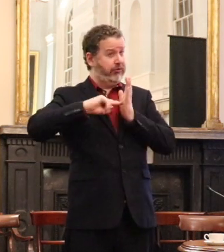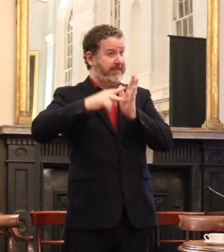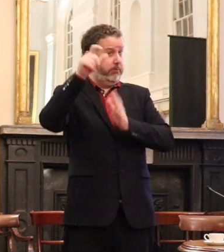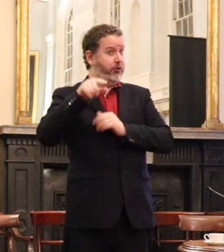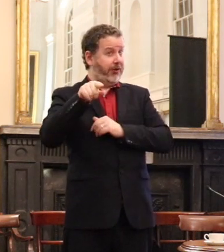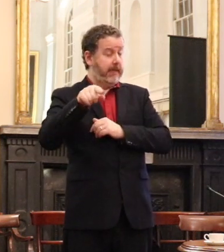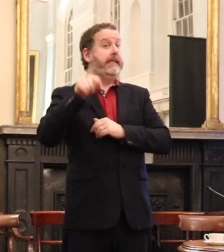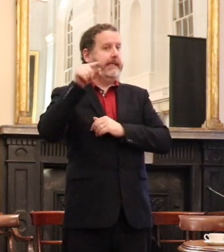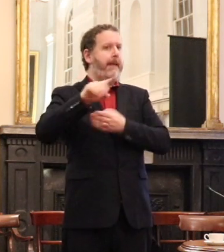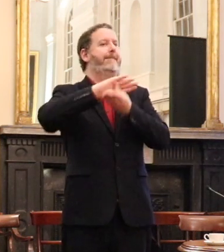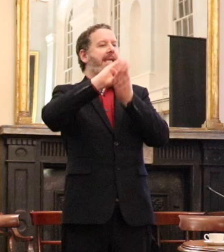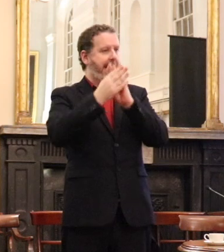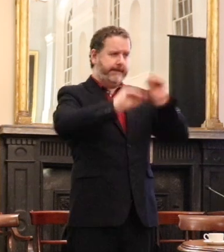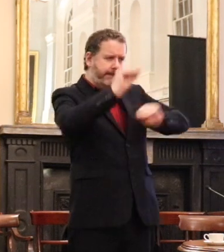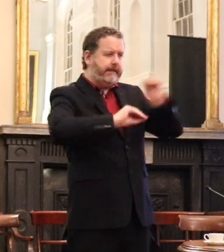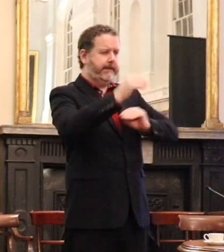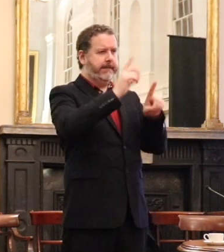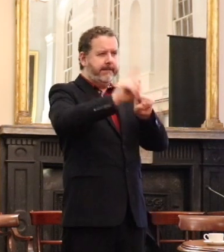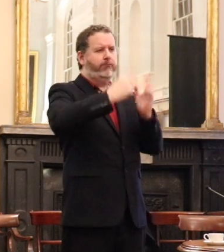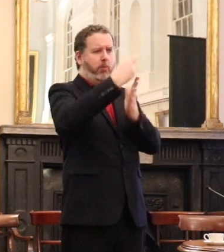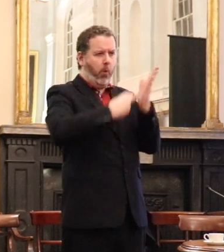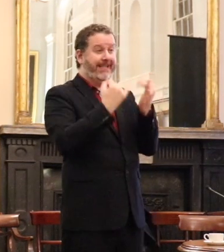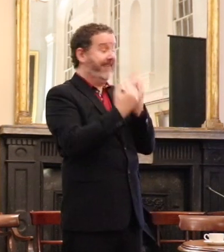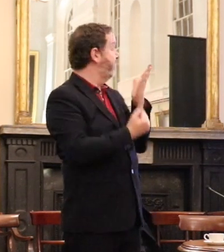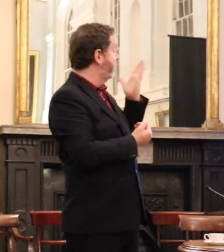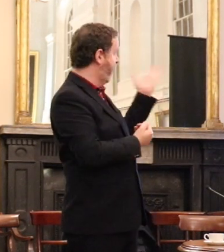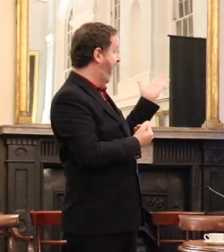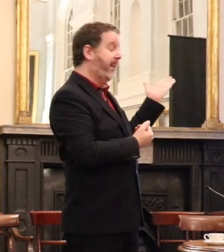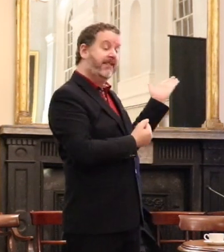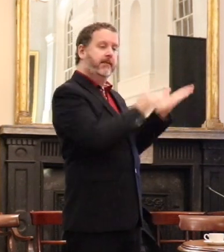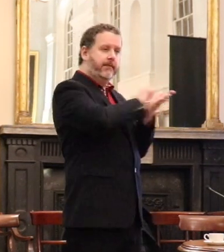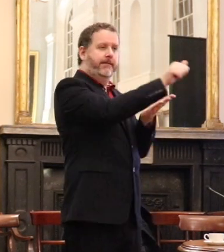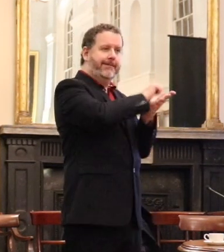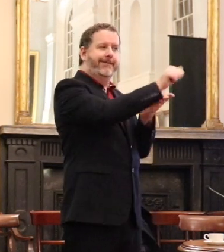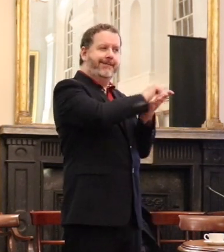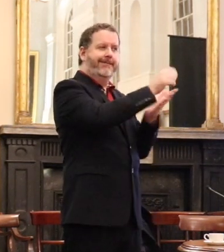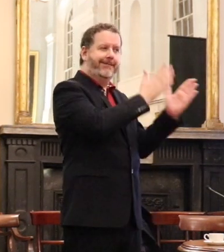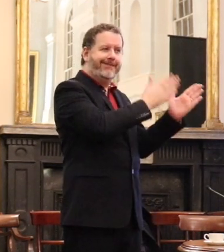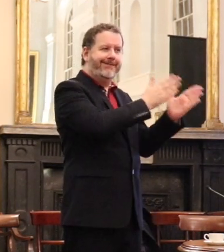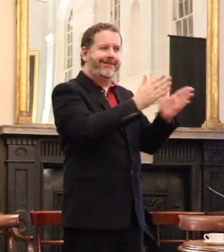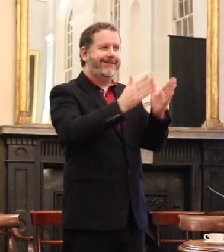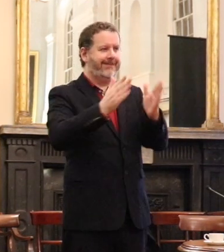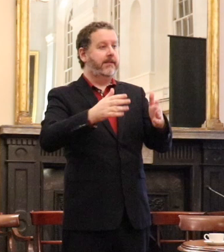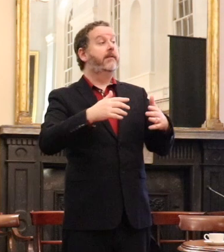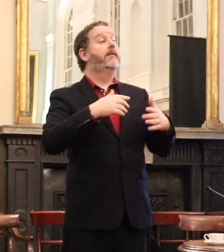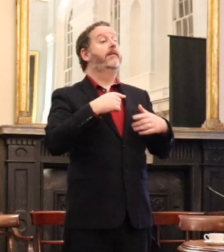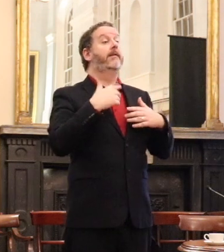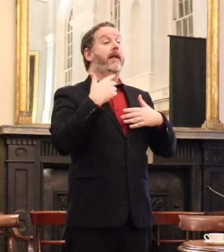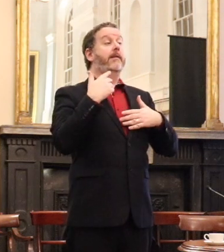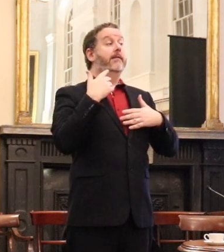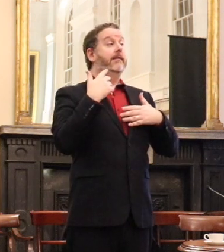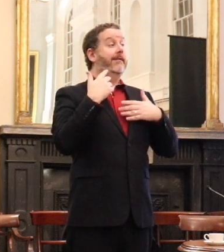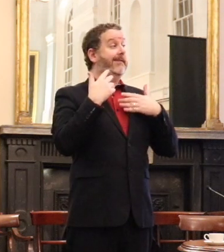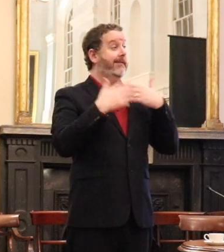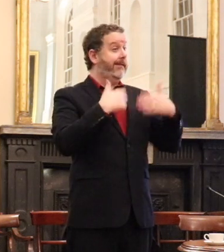expert. and he and Stuart saw that when it came to the crash in 2008 we did actually experience